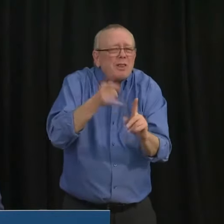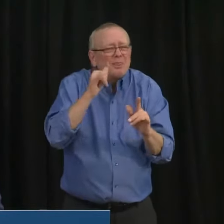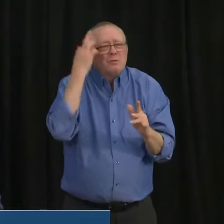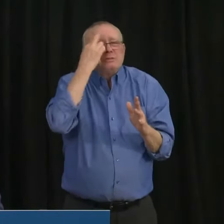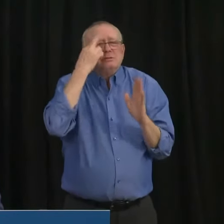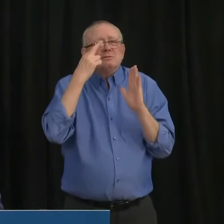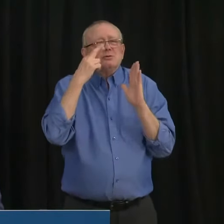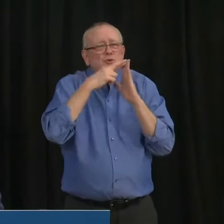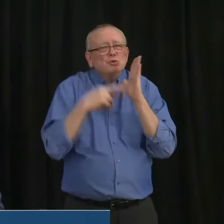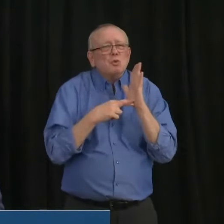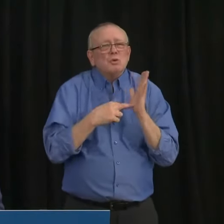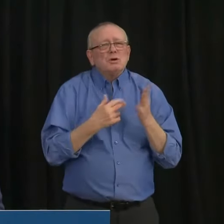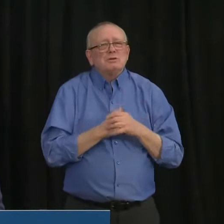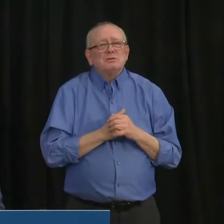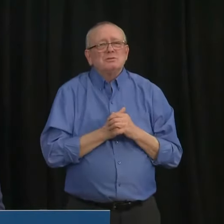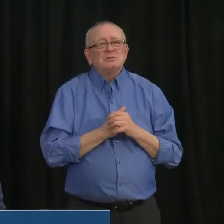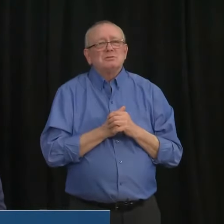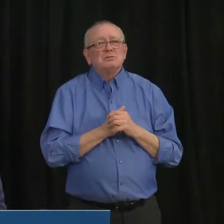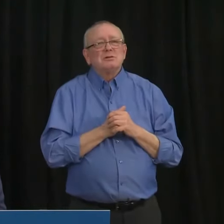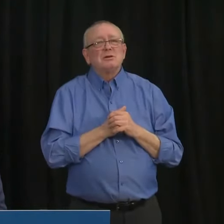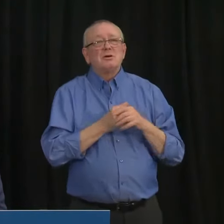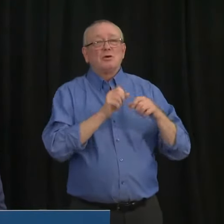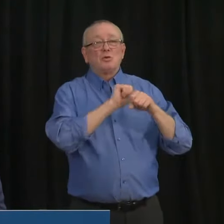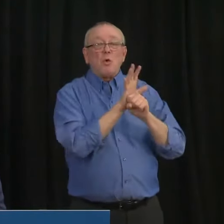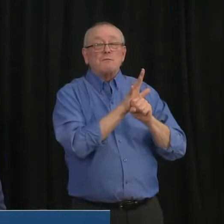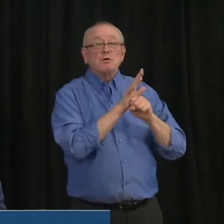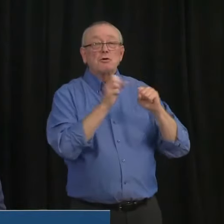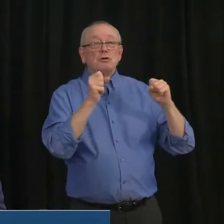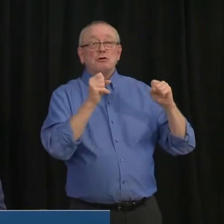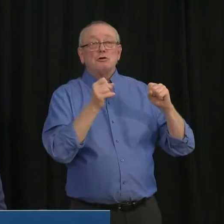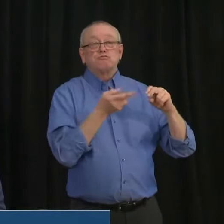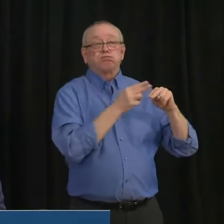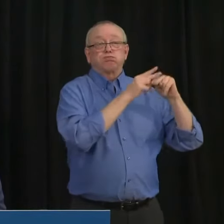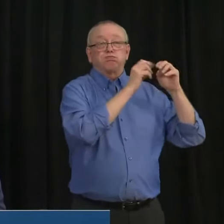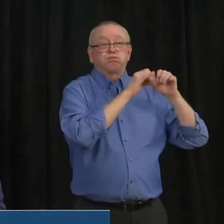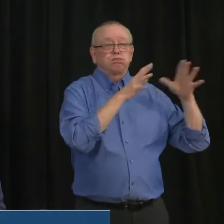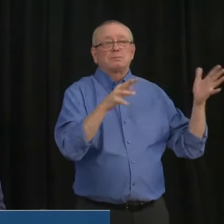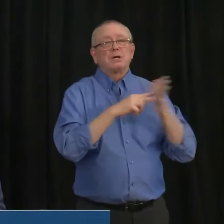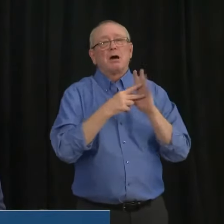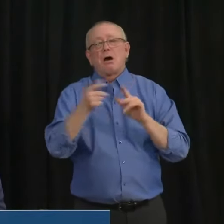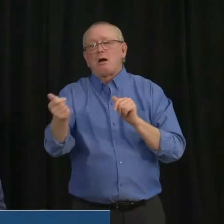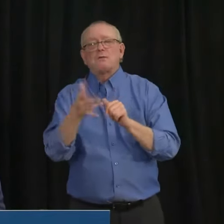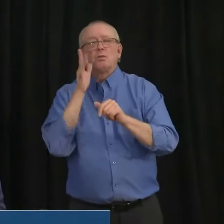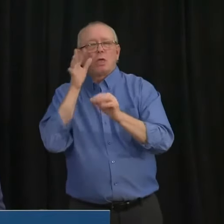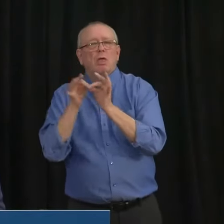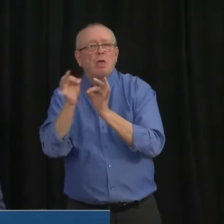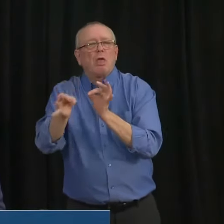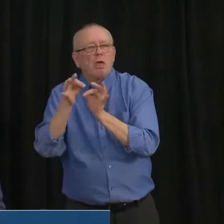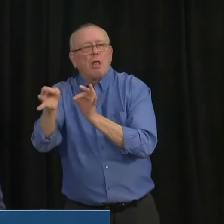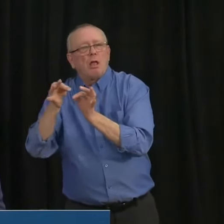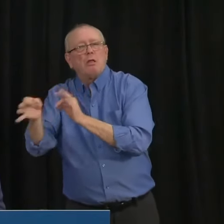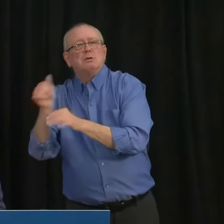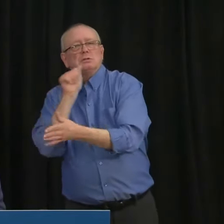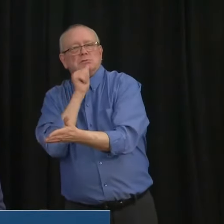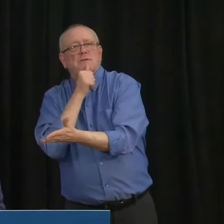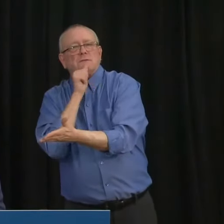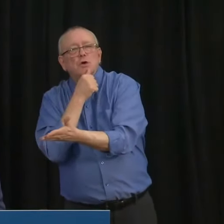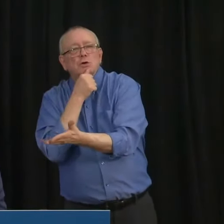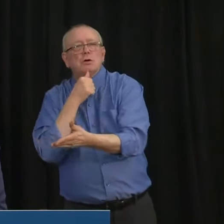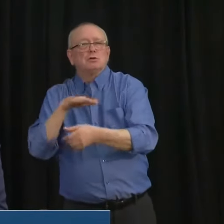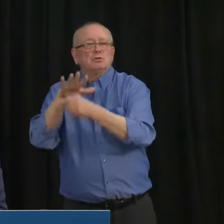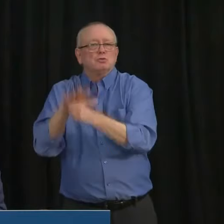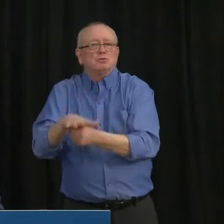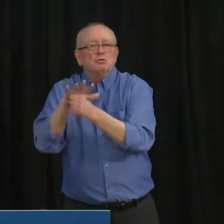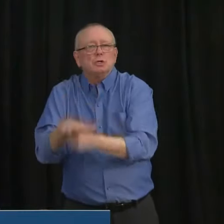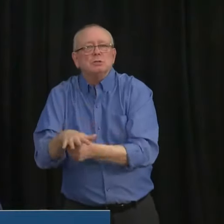access in a reasonable amount of time, you'll have a growing number of people suffering, anxious, depressed